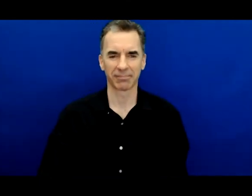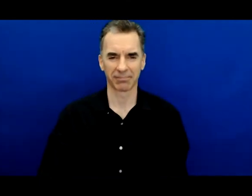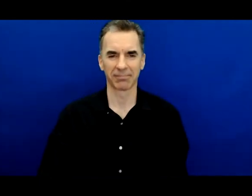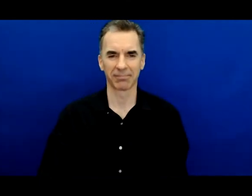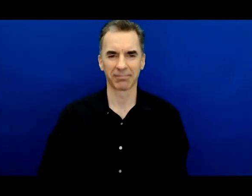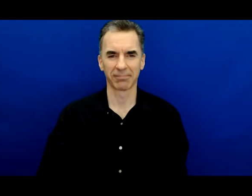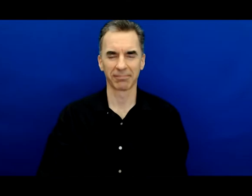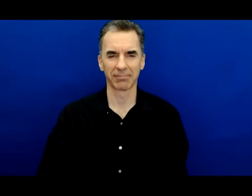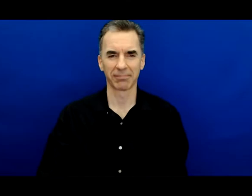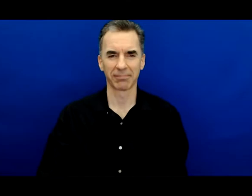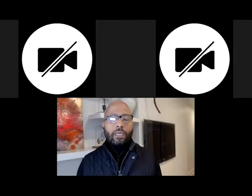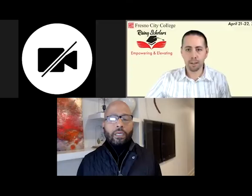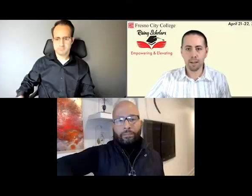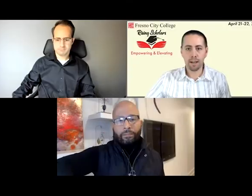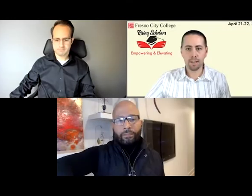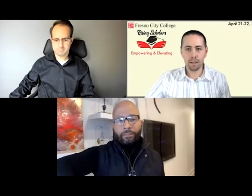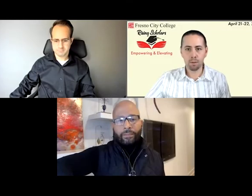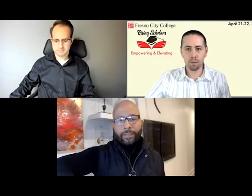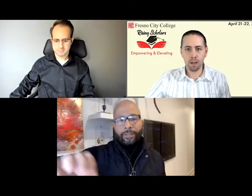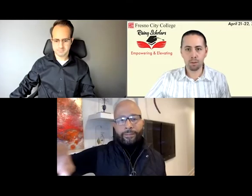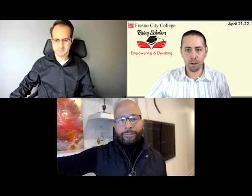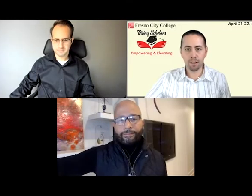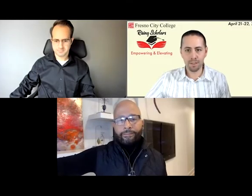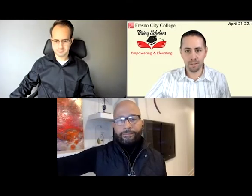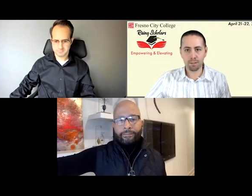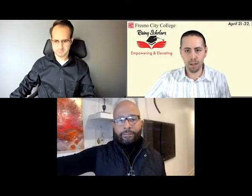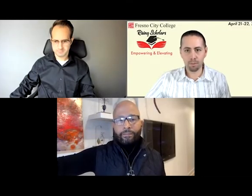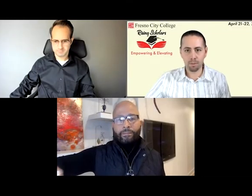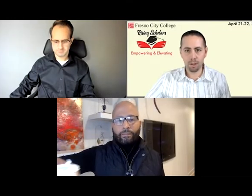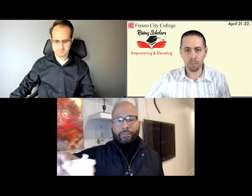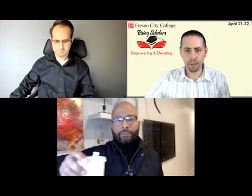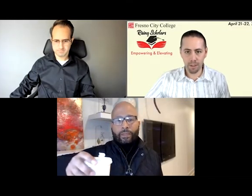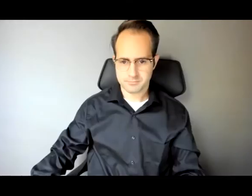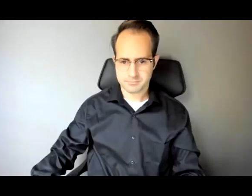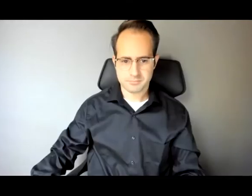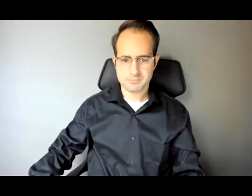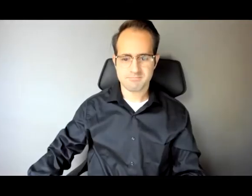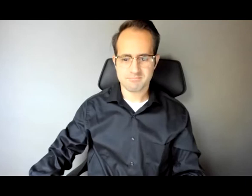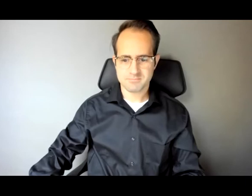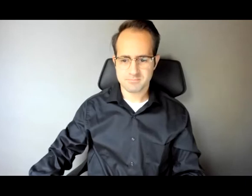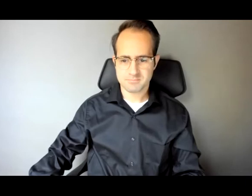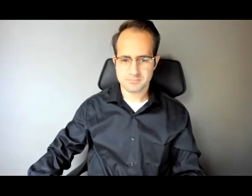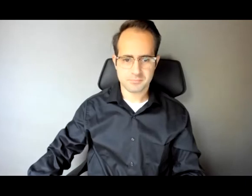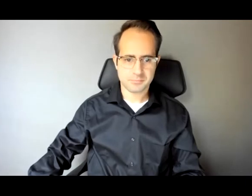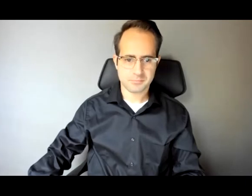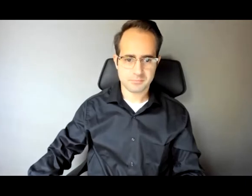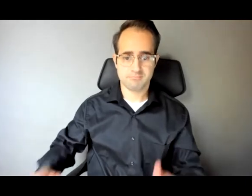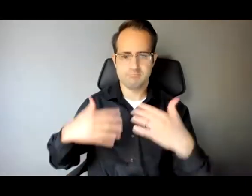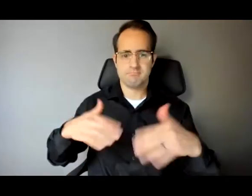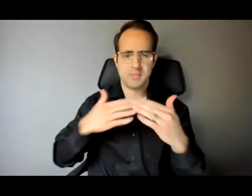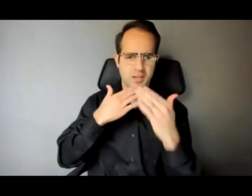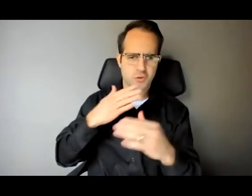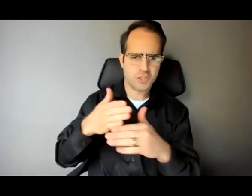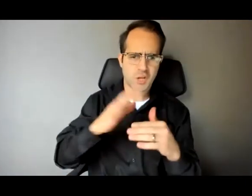experience and journey, as I will call it, as you describe with us and the colleagues, friends,